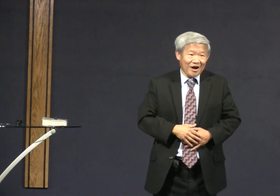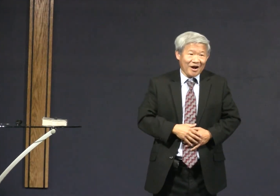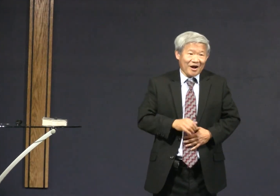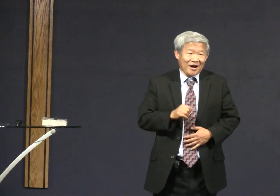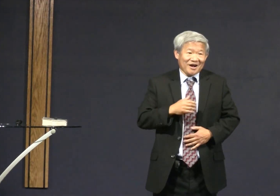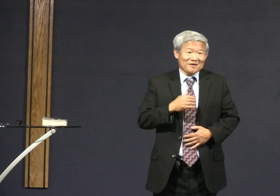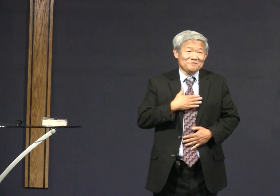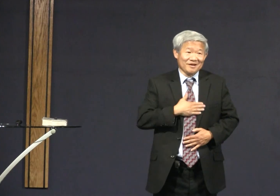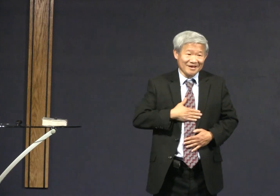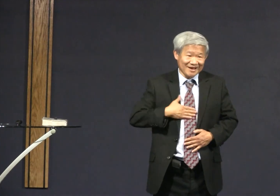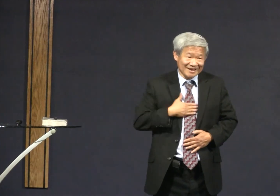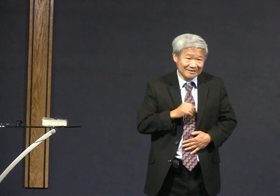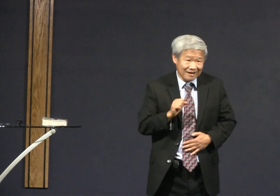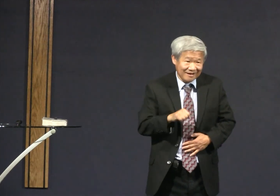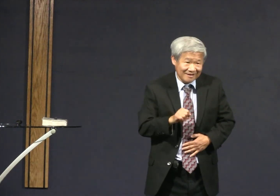he said may I dance with you